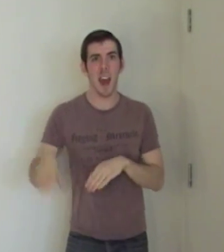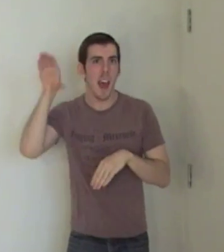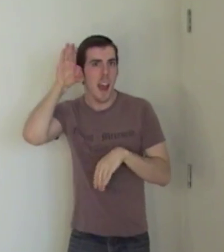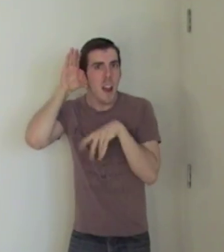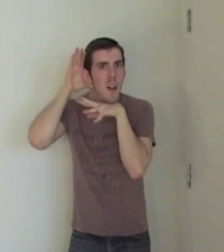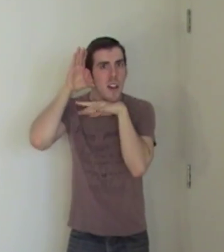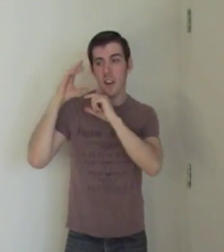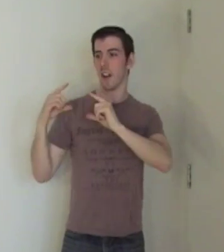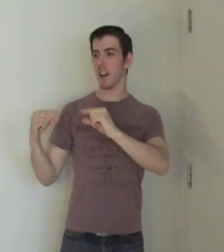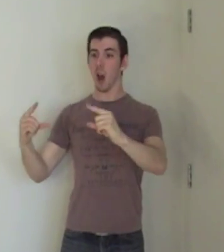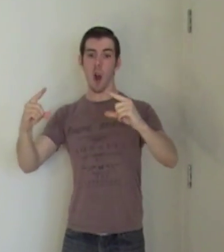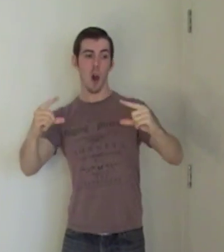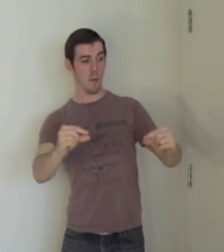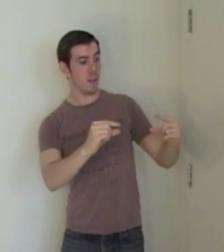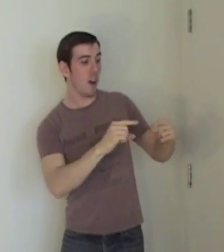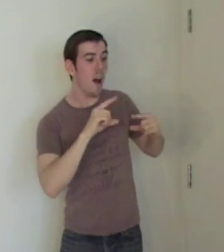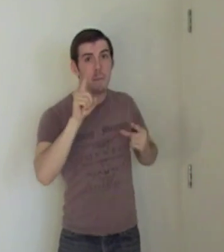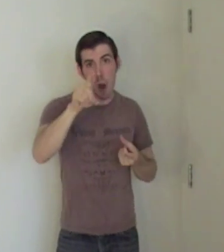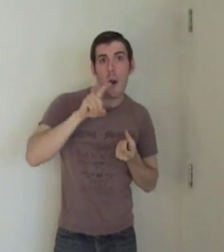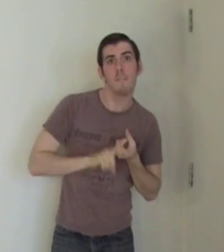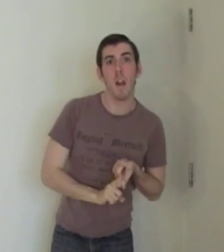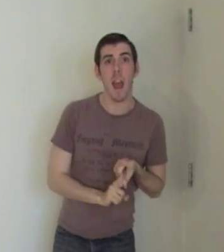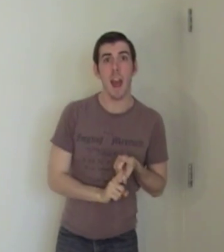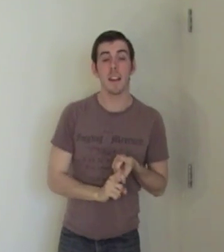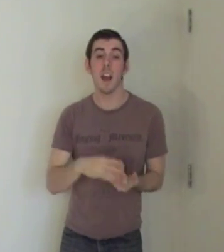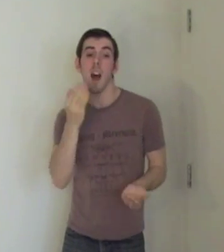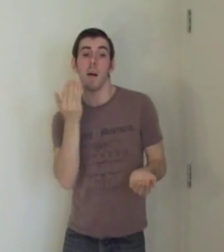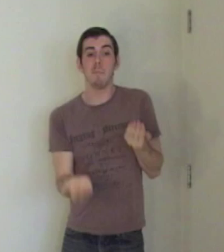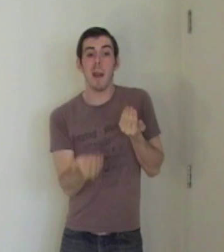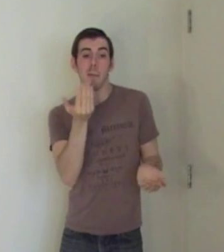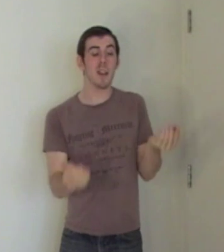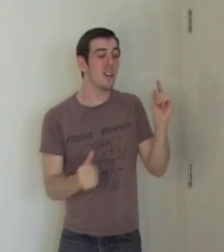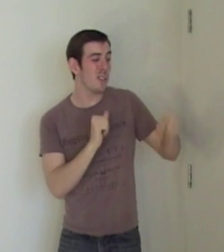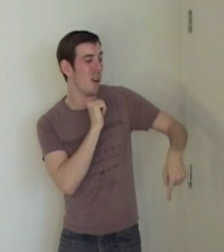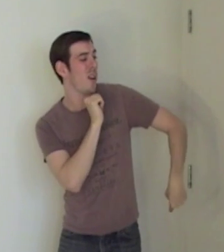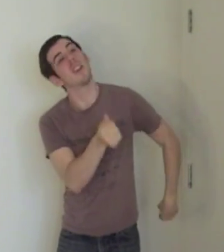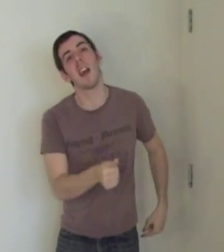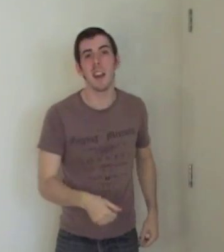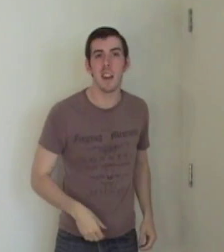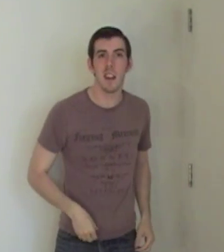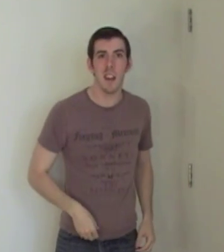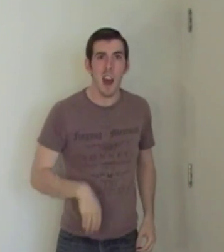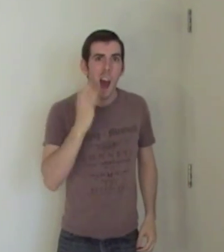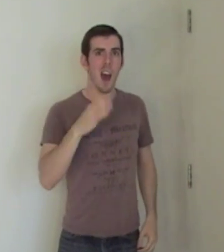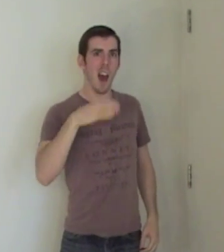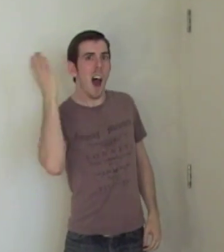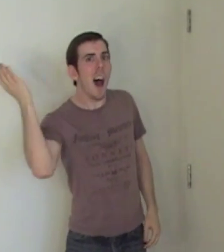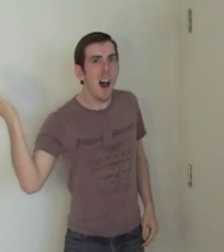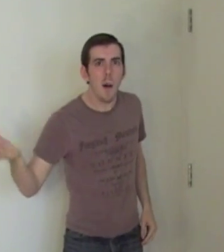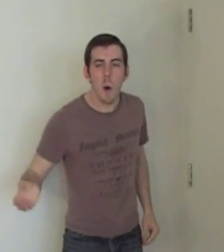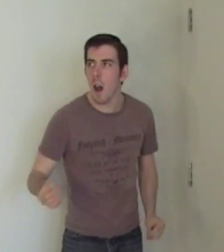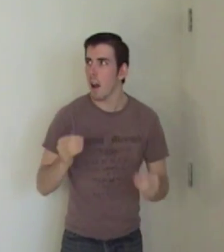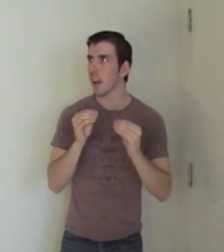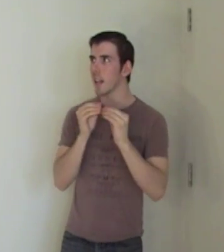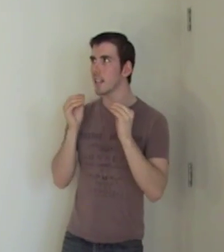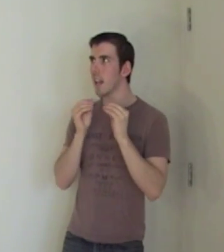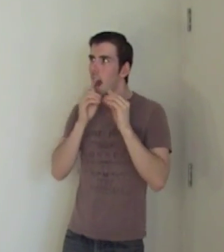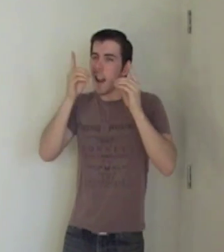Hearing dirty stories from your friends Maybe you shouldn't Oh, kiss and